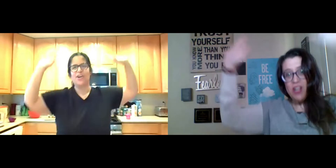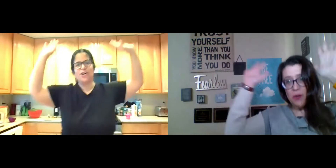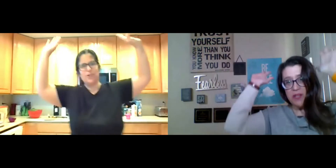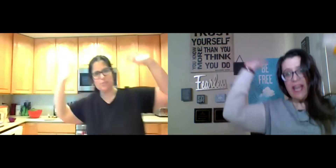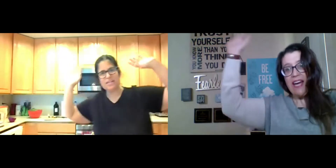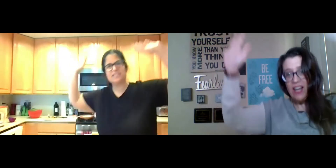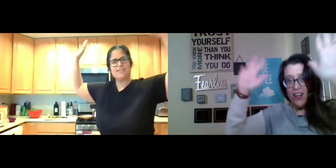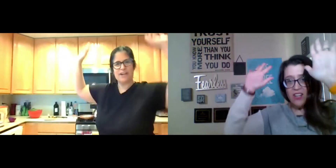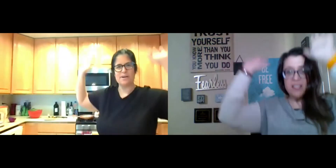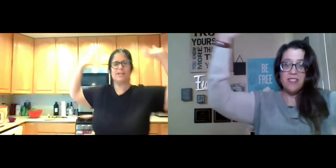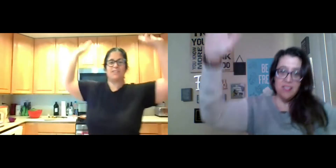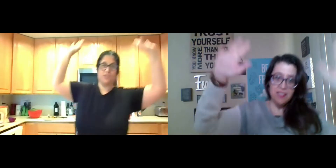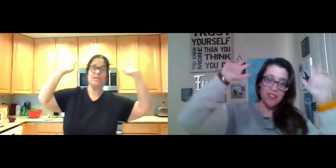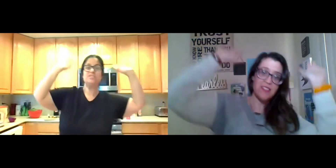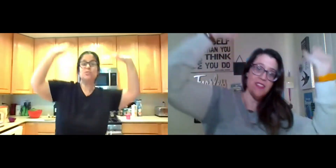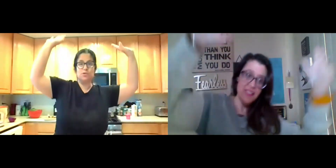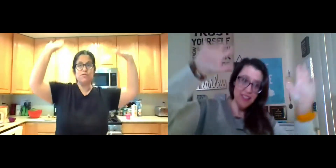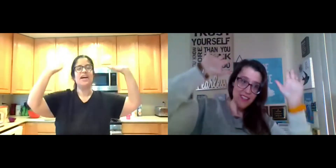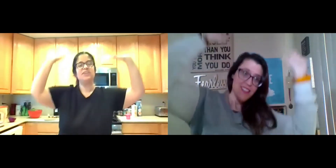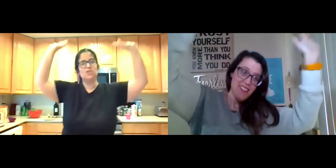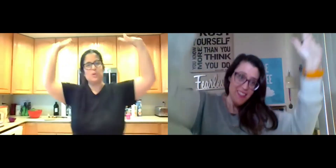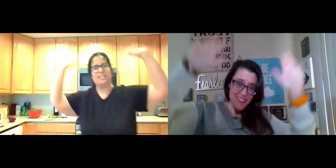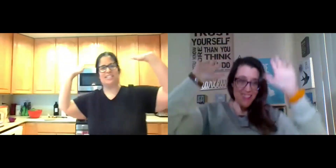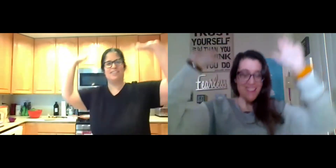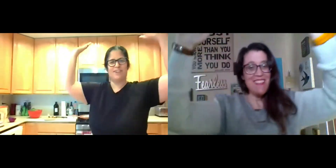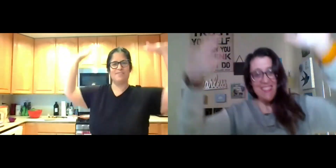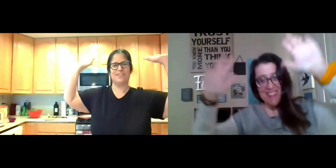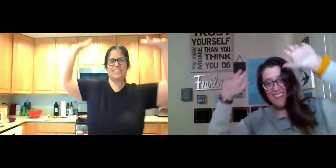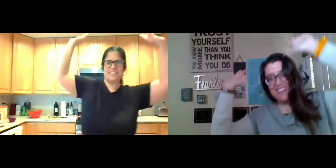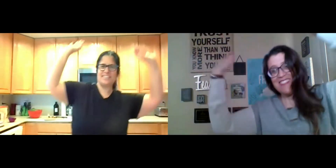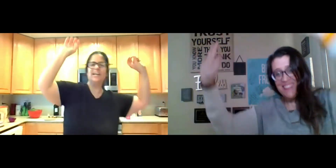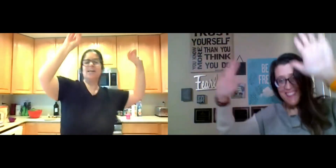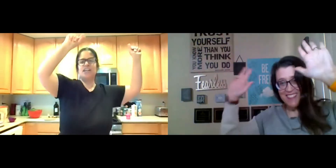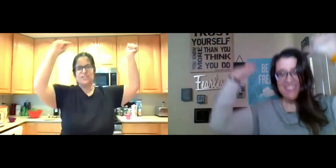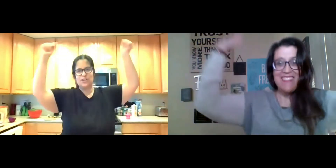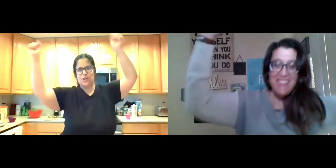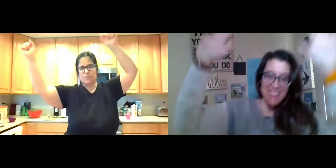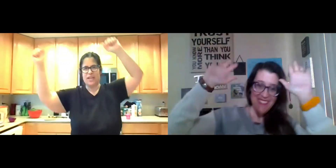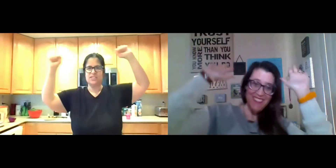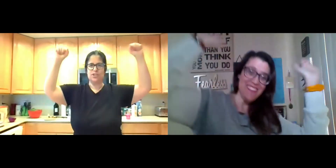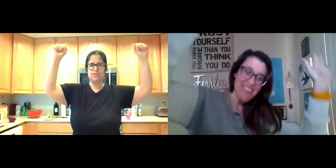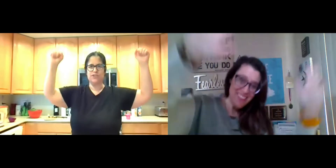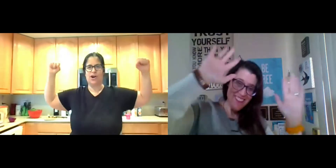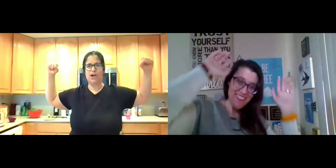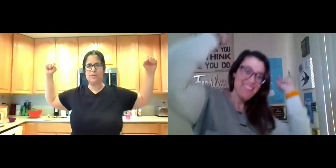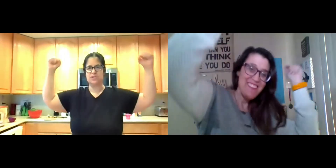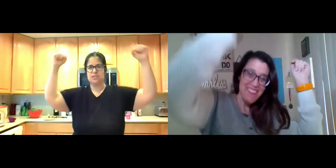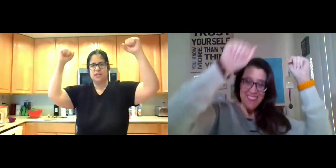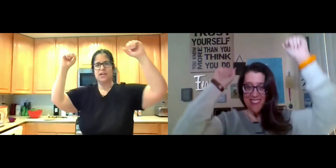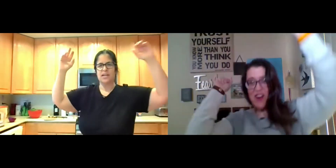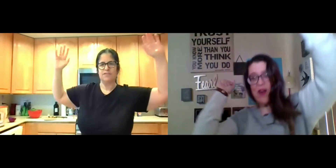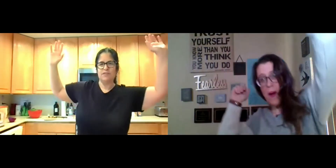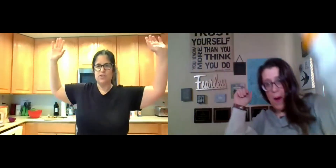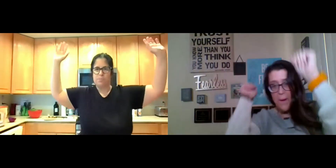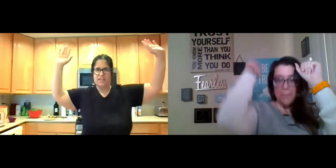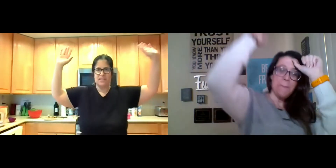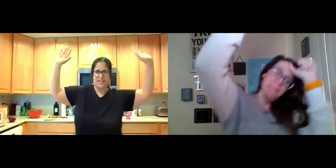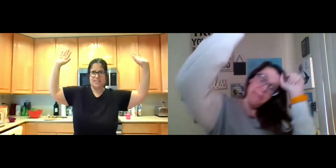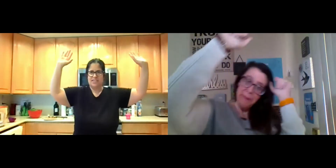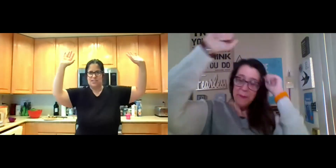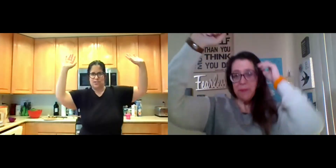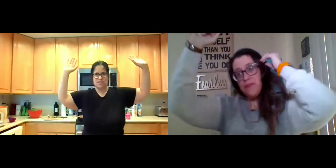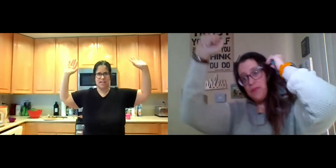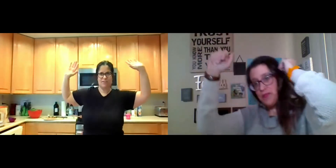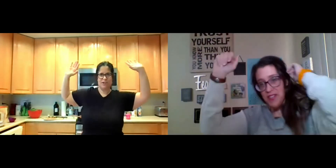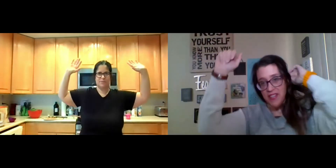are already raising the vibration. You're raising the roof and you're raising the vibration. So, and it's good for your arms. If you ever do belly